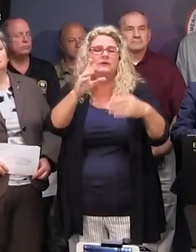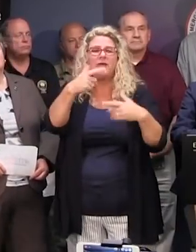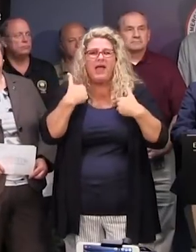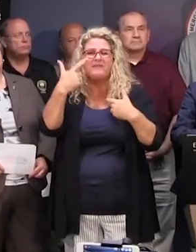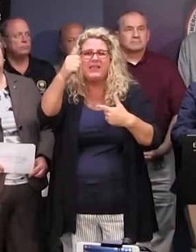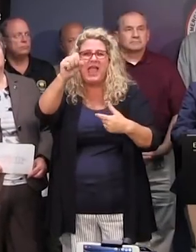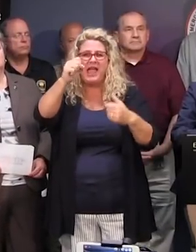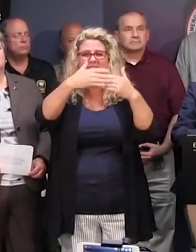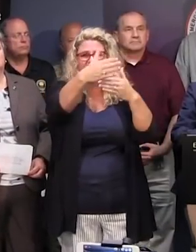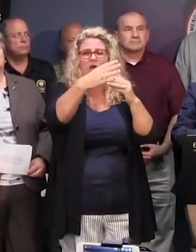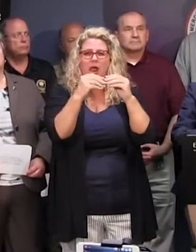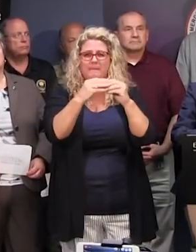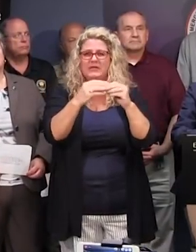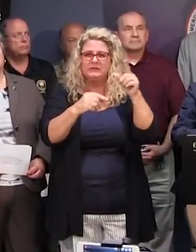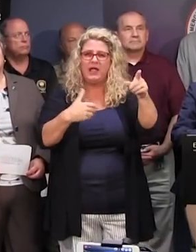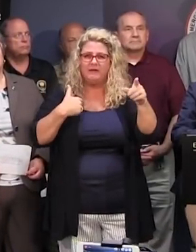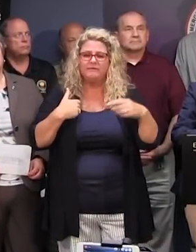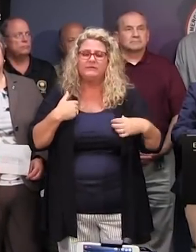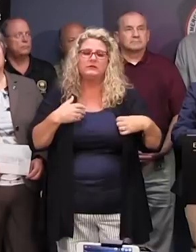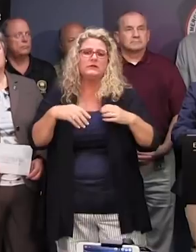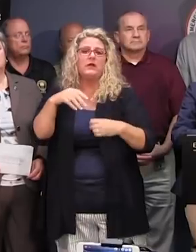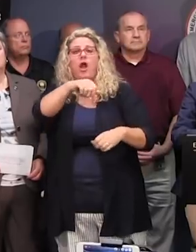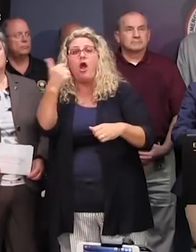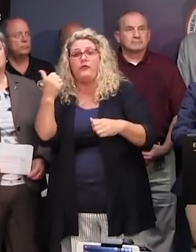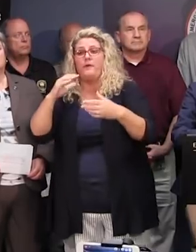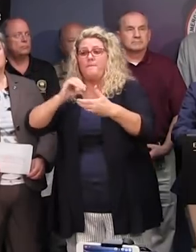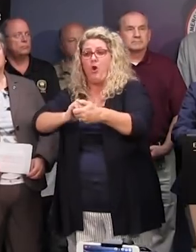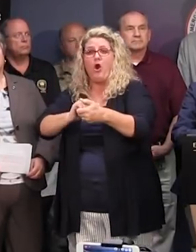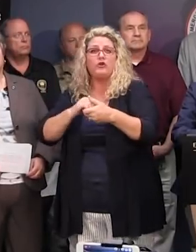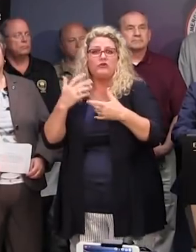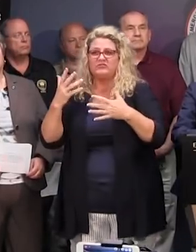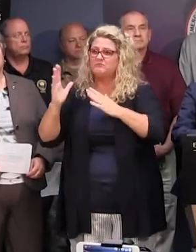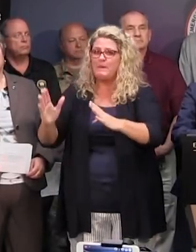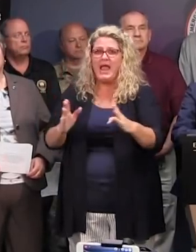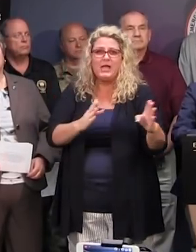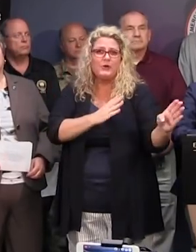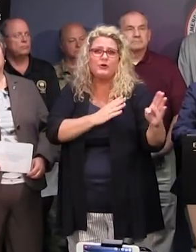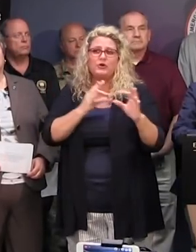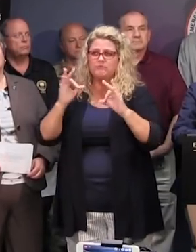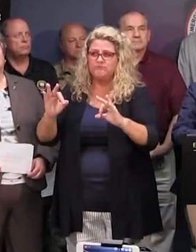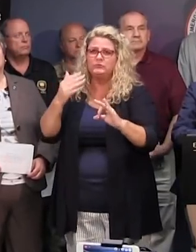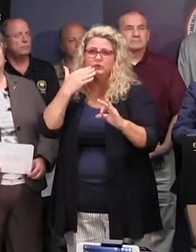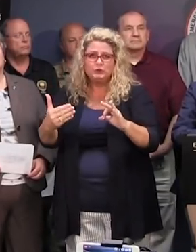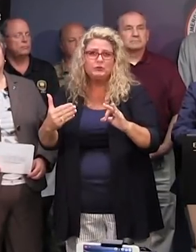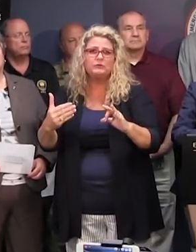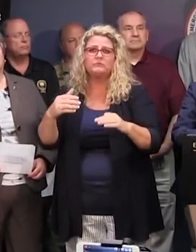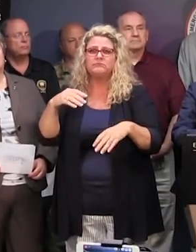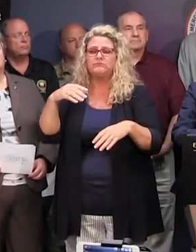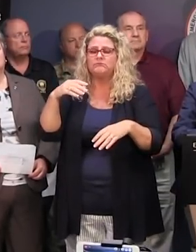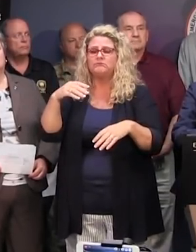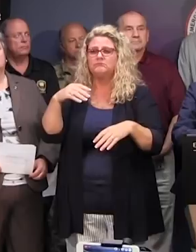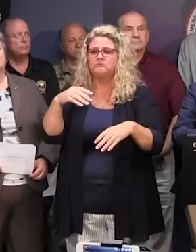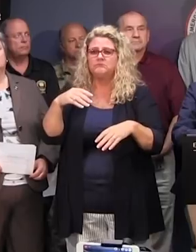They are staging. They are getting prepared. We have no issues there. And I would